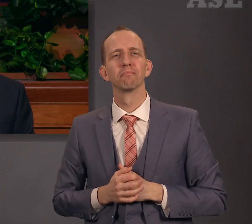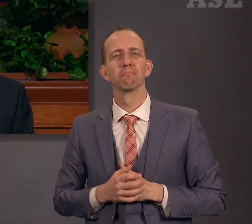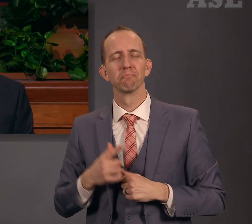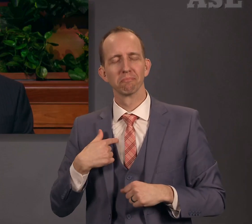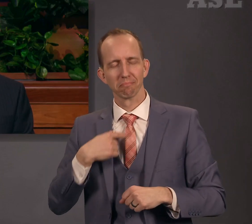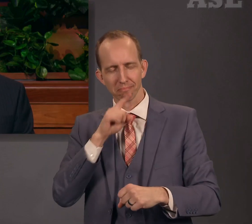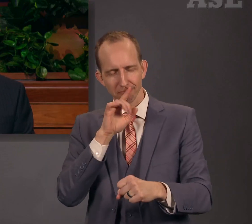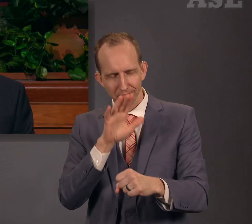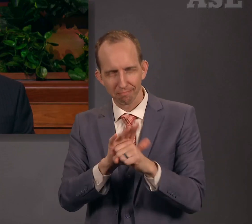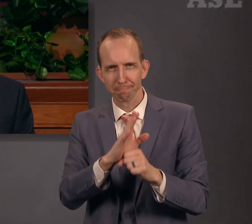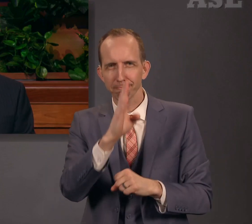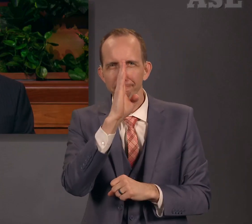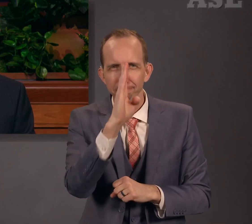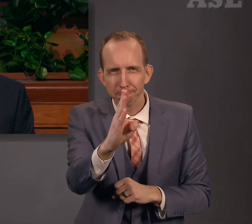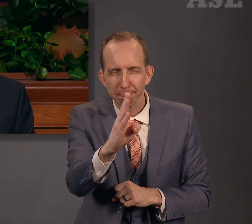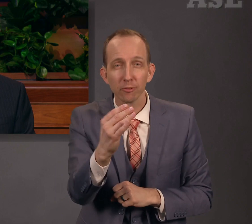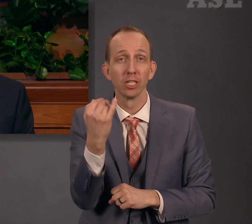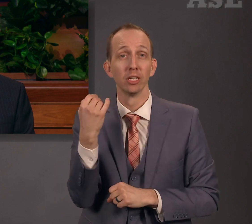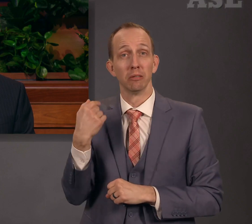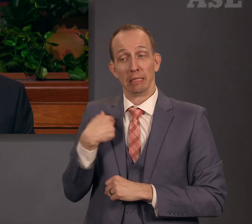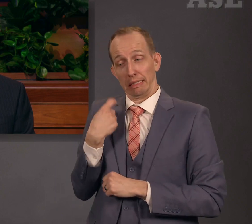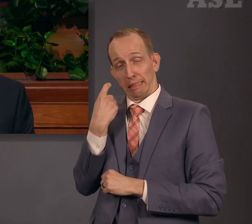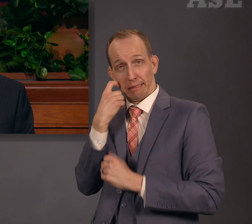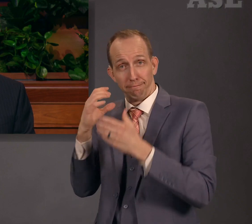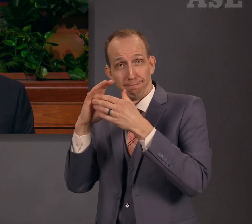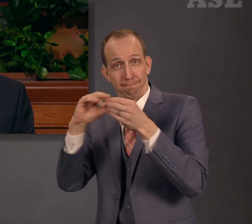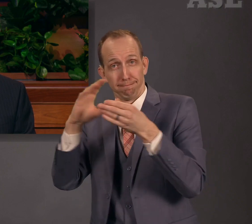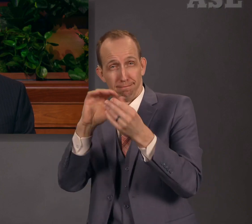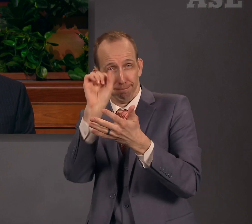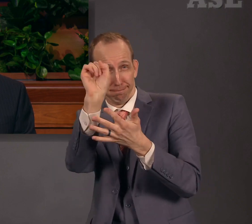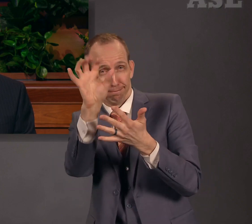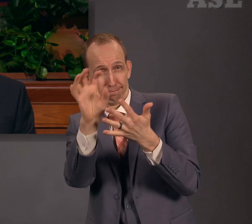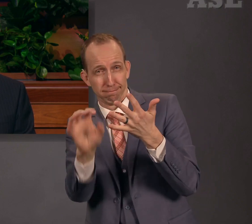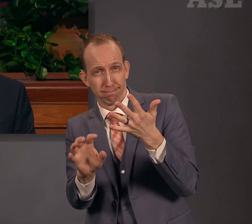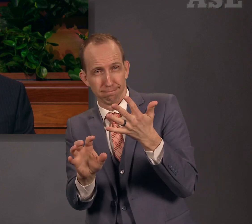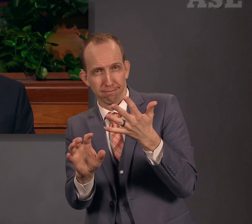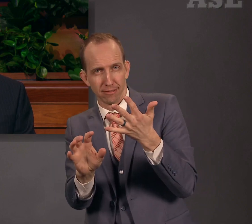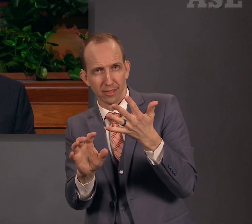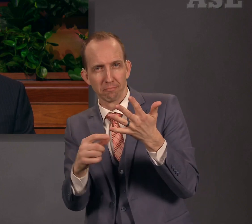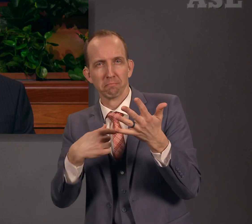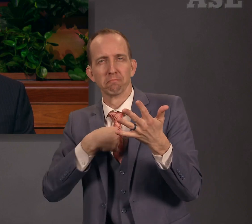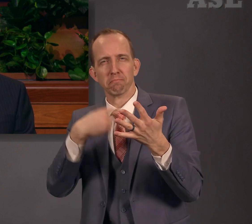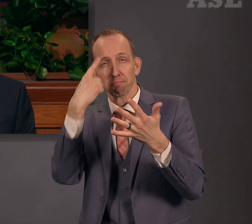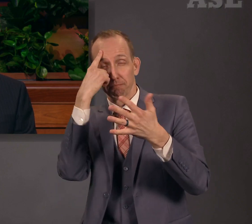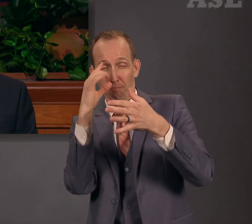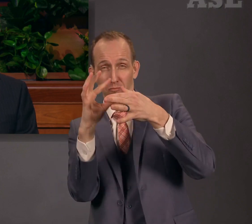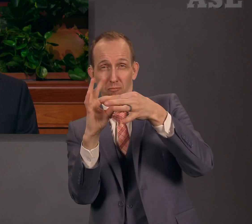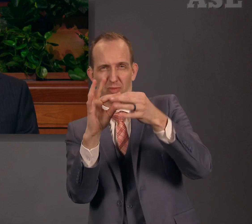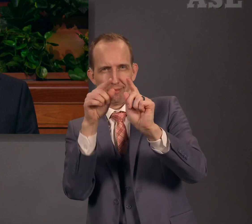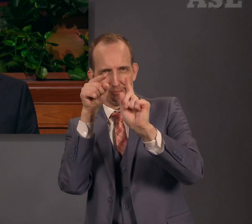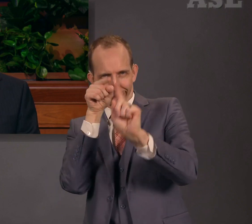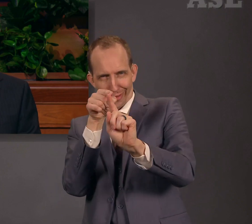you can know and feel. The gospel truths I have attempted to describe